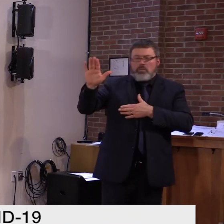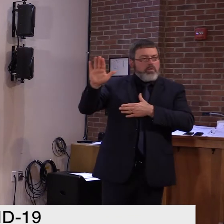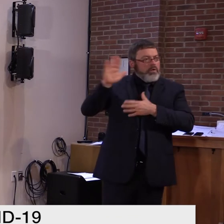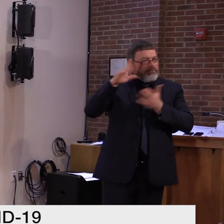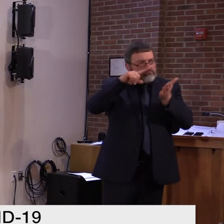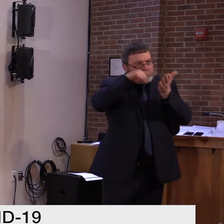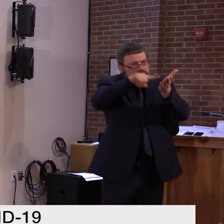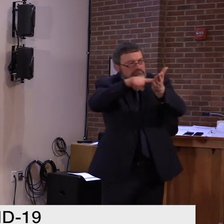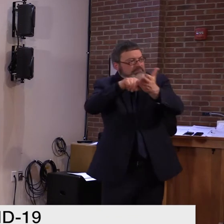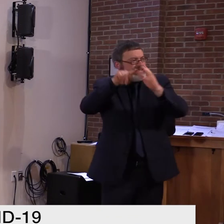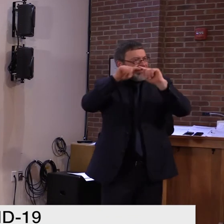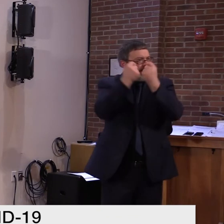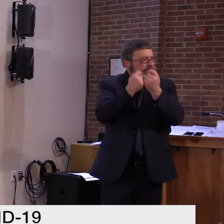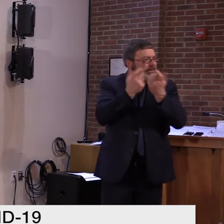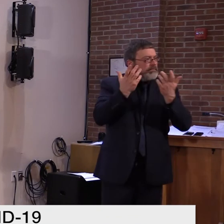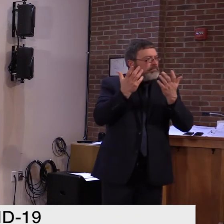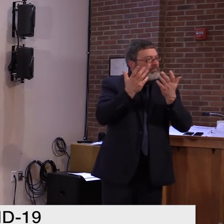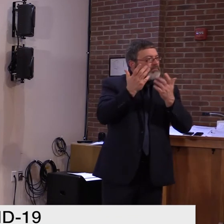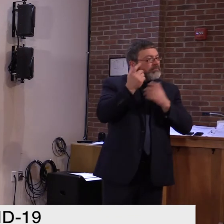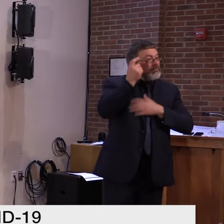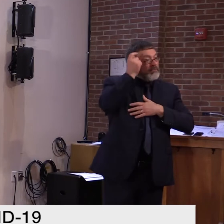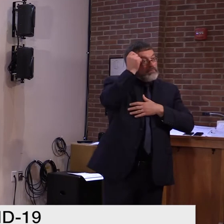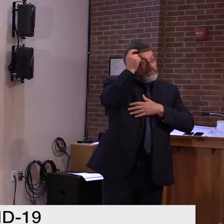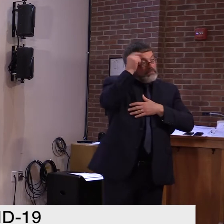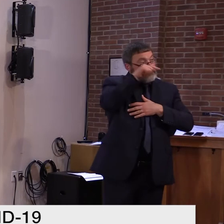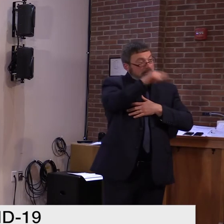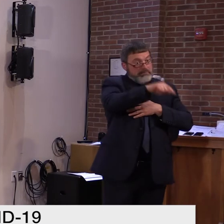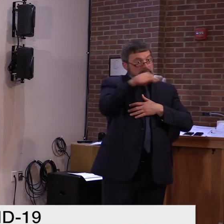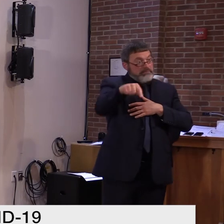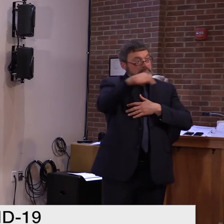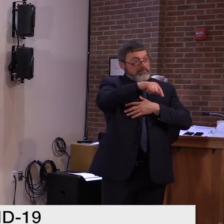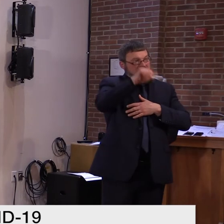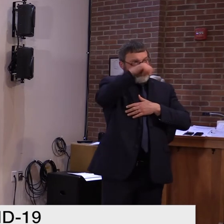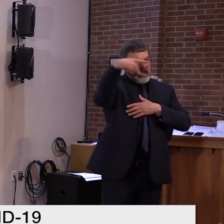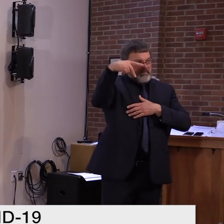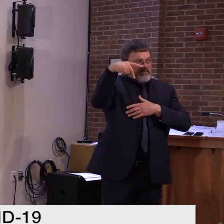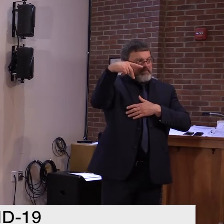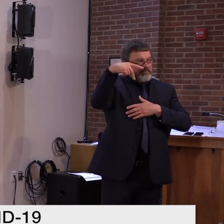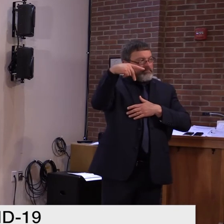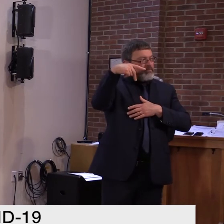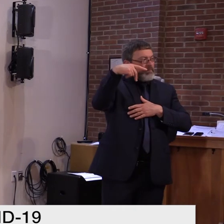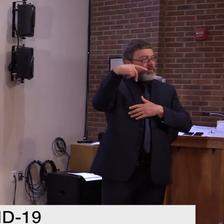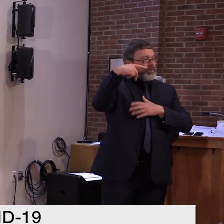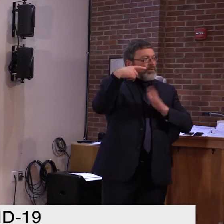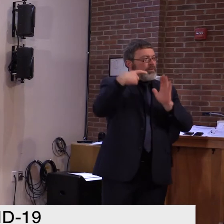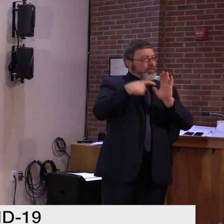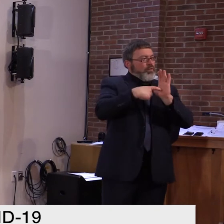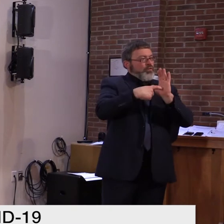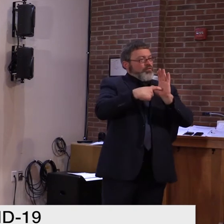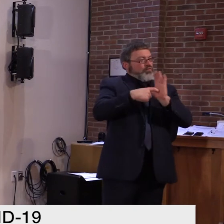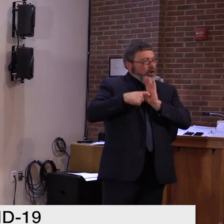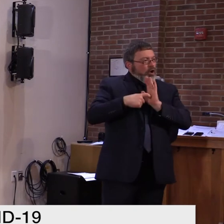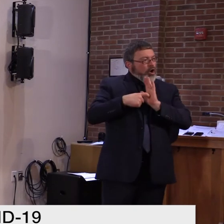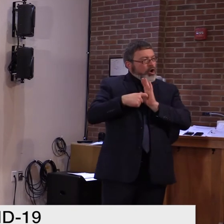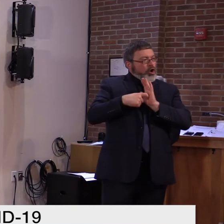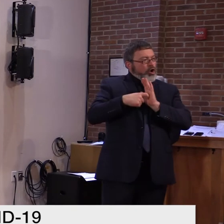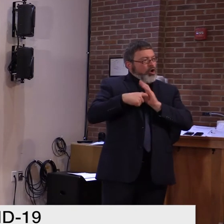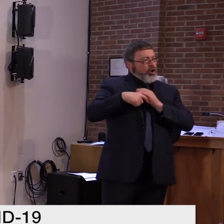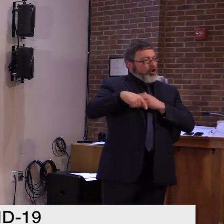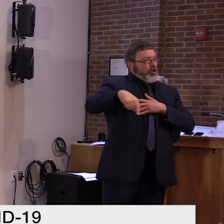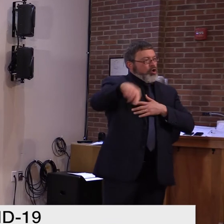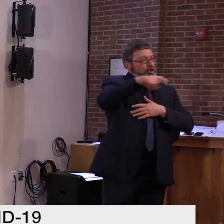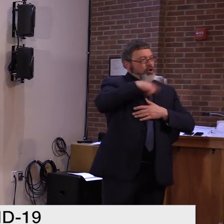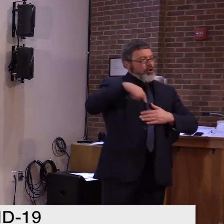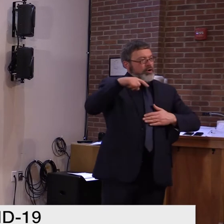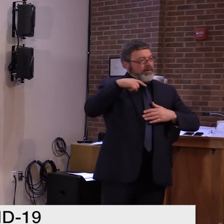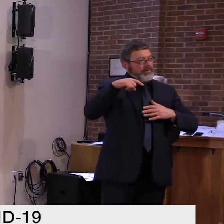the phone users reside in to have a corresponding app. Vermont doesn't. Is